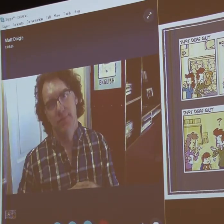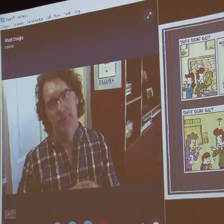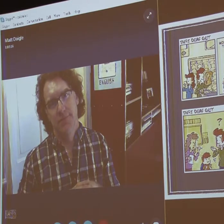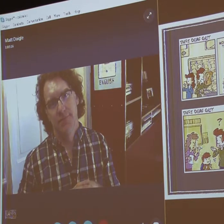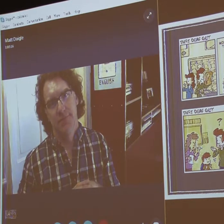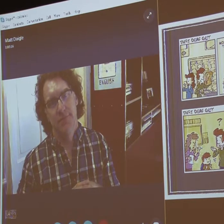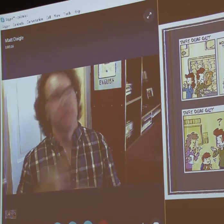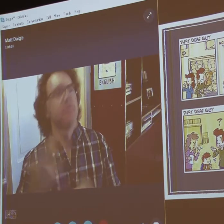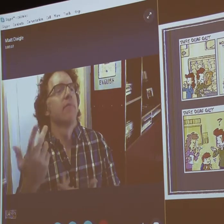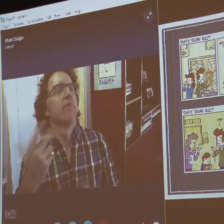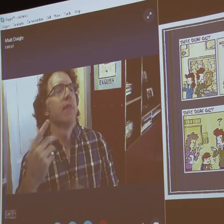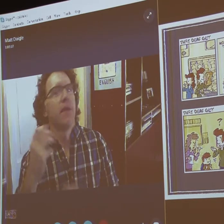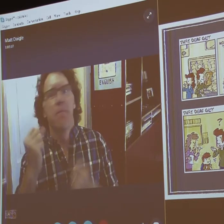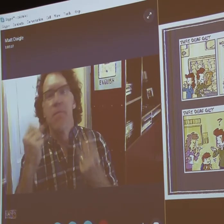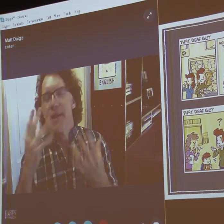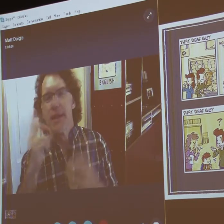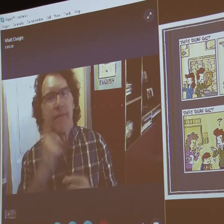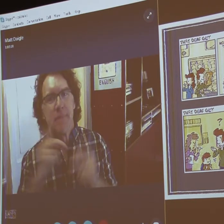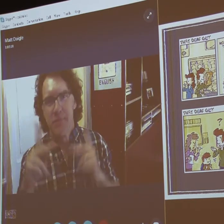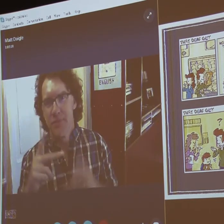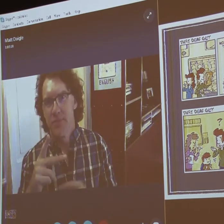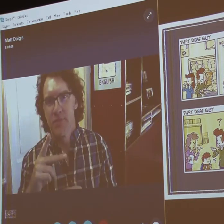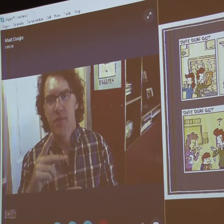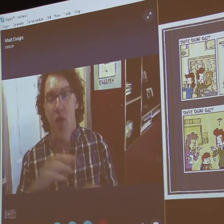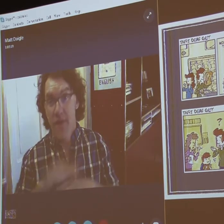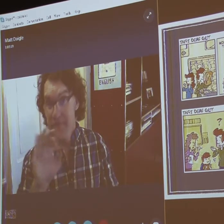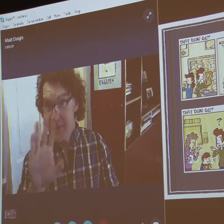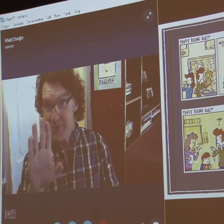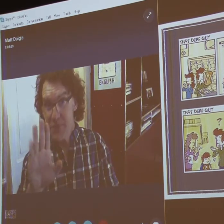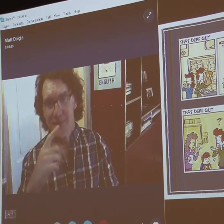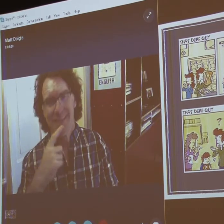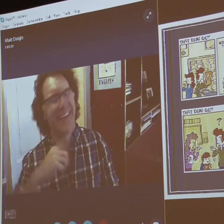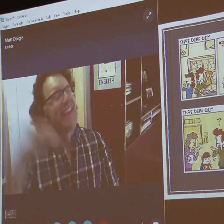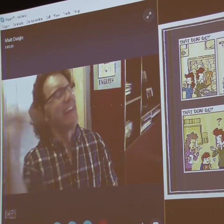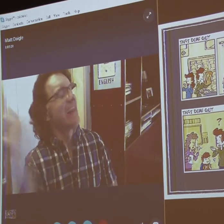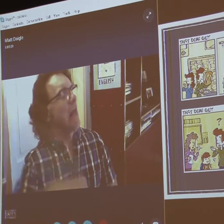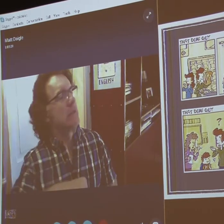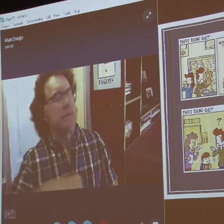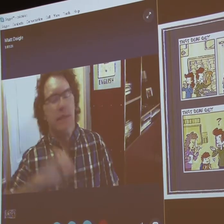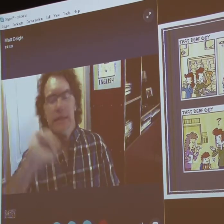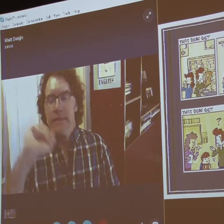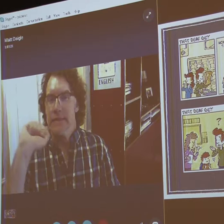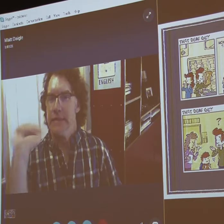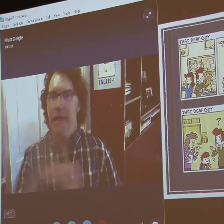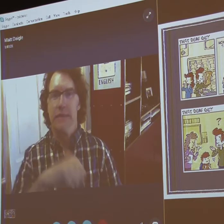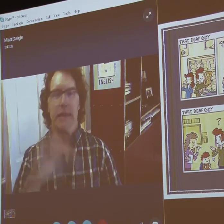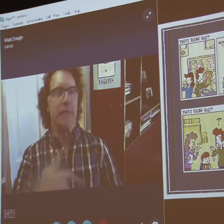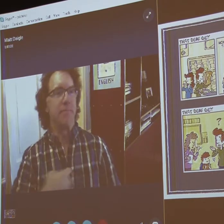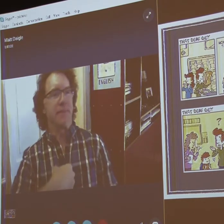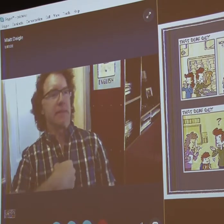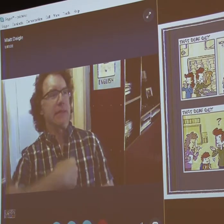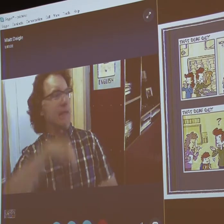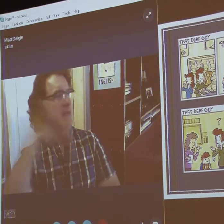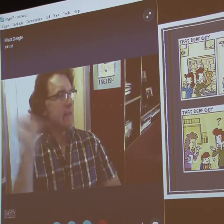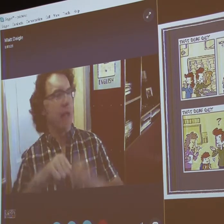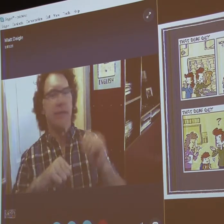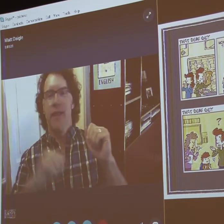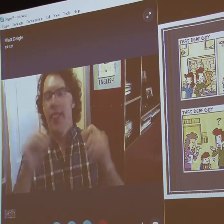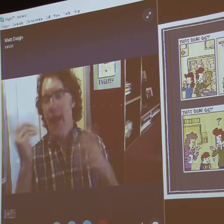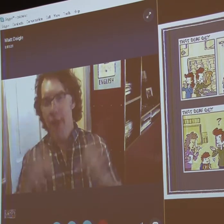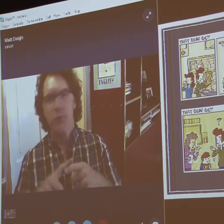Okay, now the first one, of course, many deaf people on Facebook, when we posted this one, they